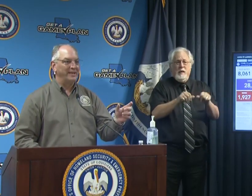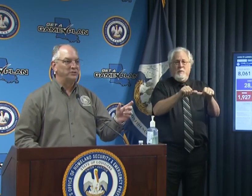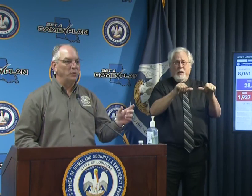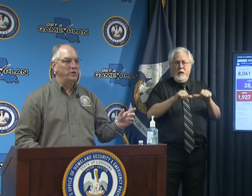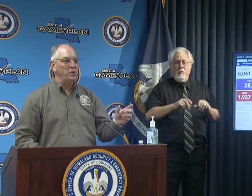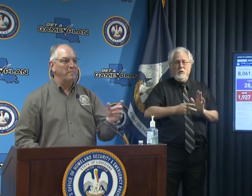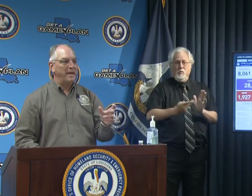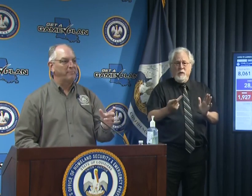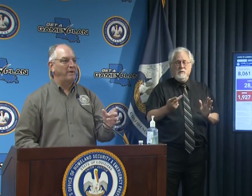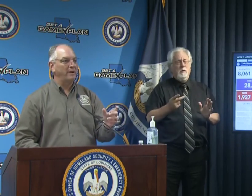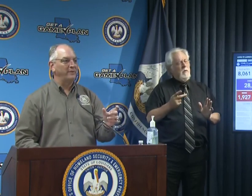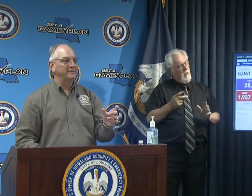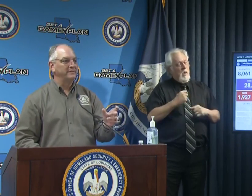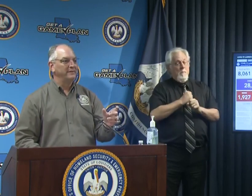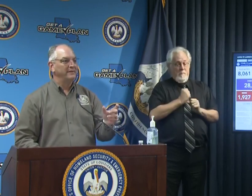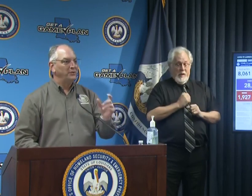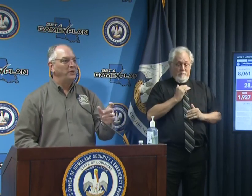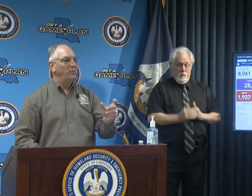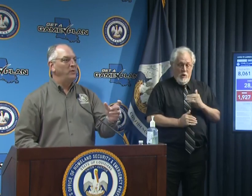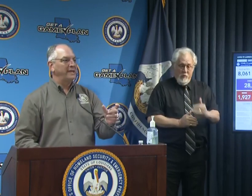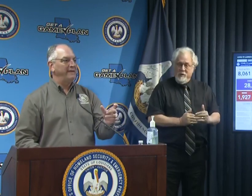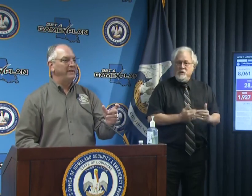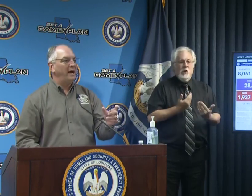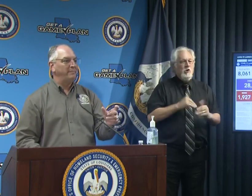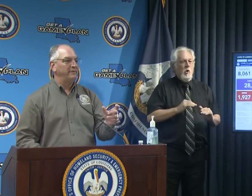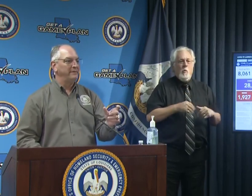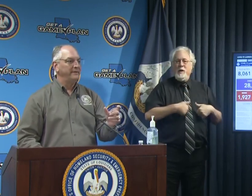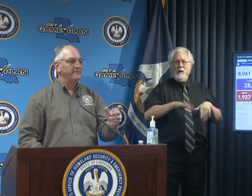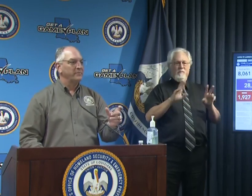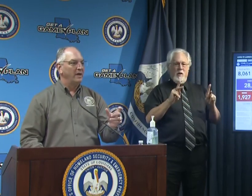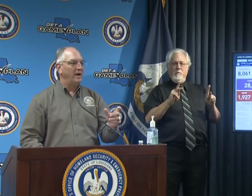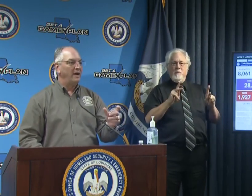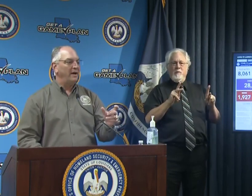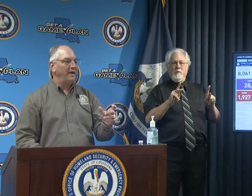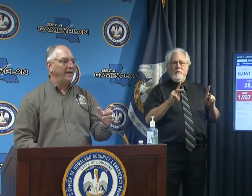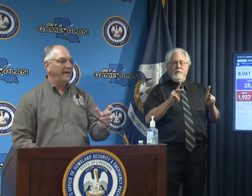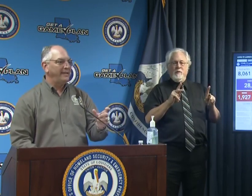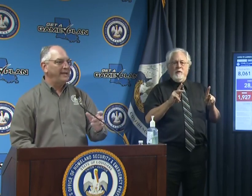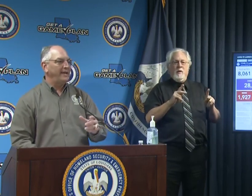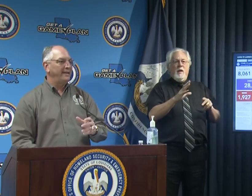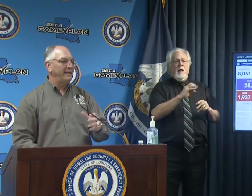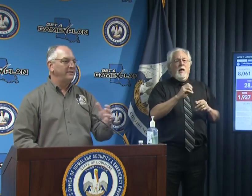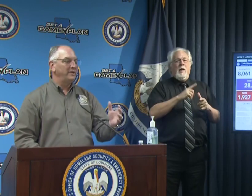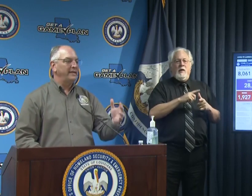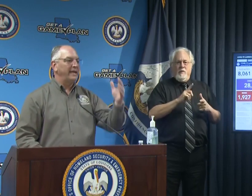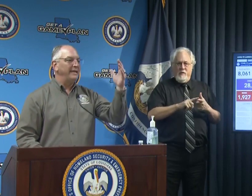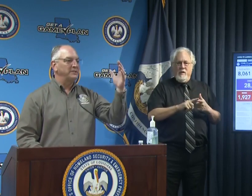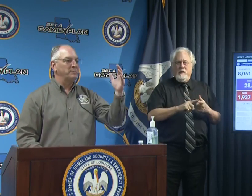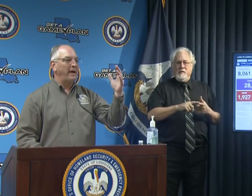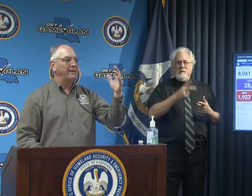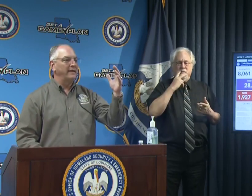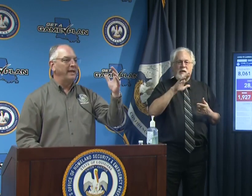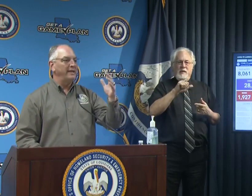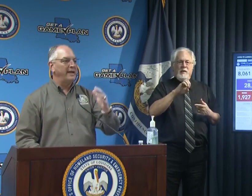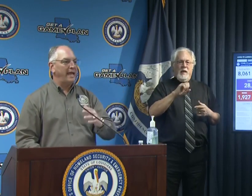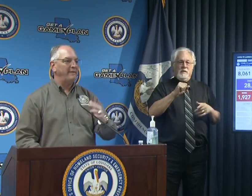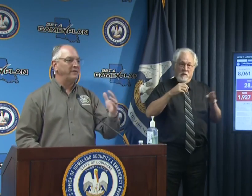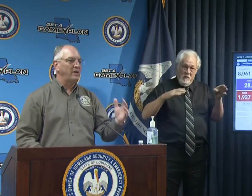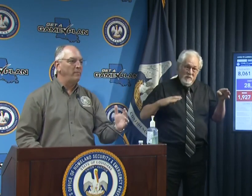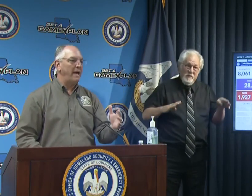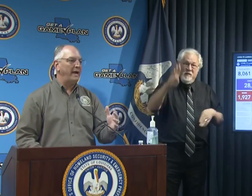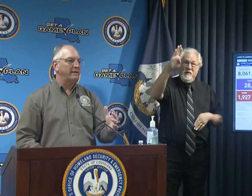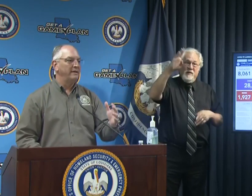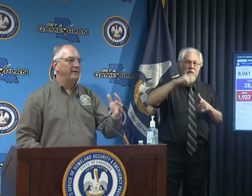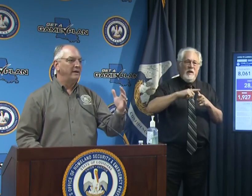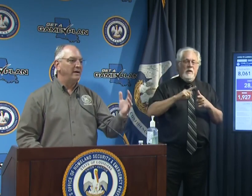and so when you make progress you don't want to give it up uh and then and then see the cases spike again and